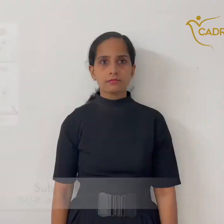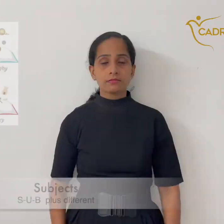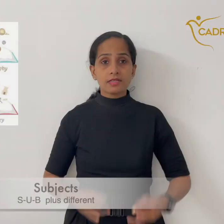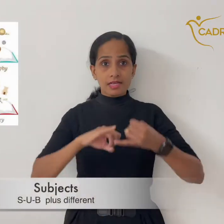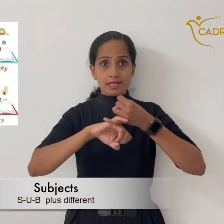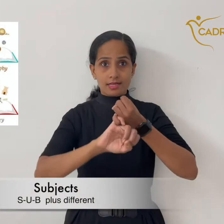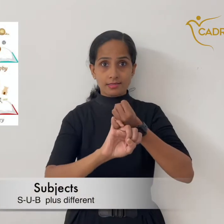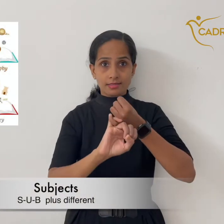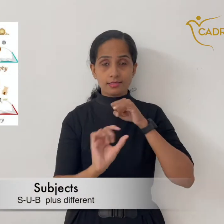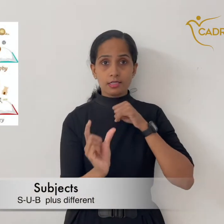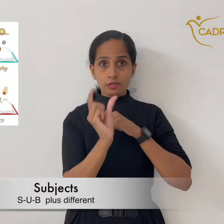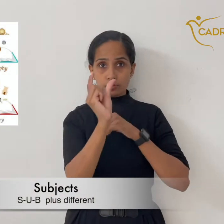Subjects